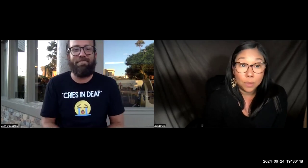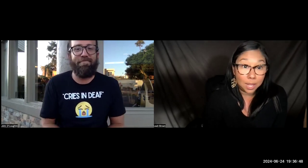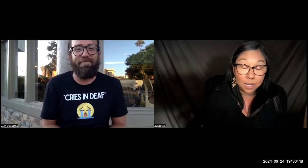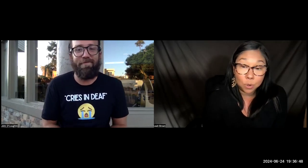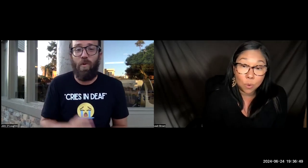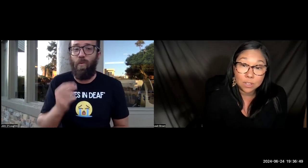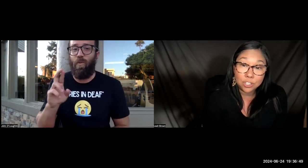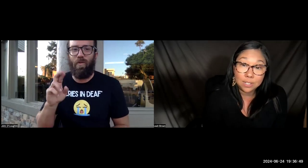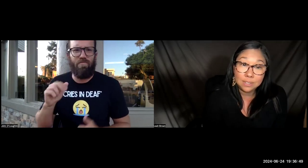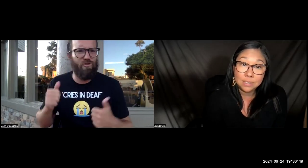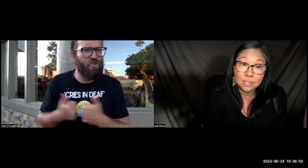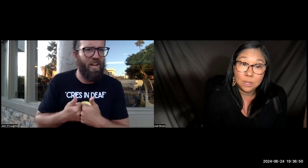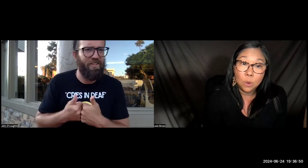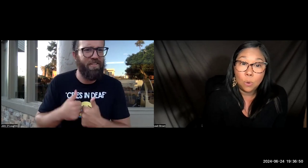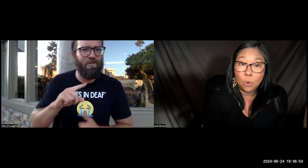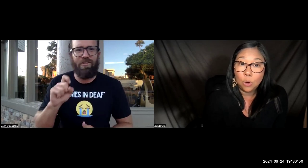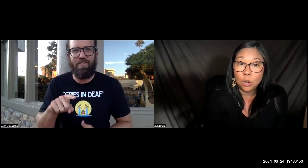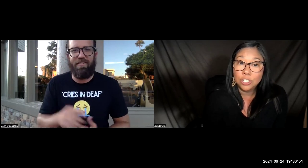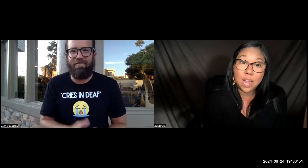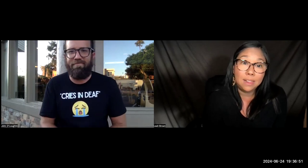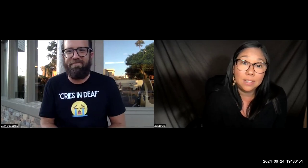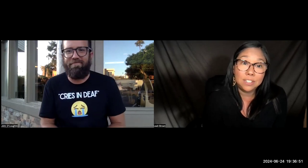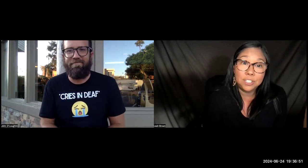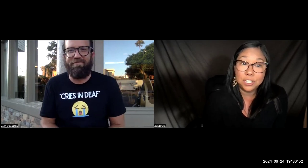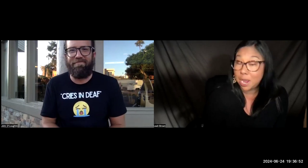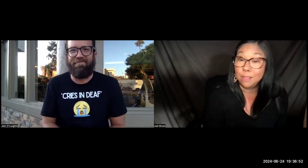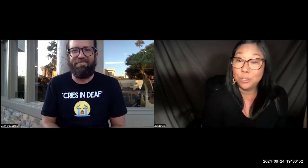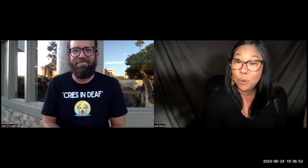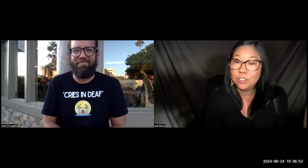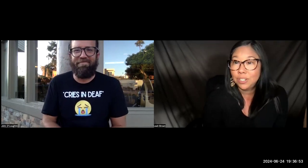Any more questions or challenging questions?